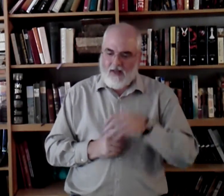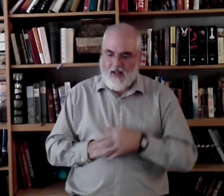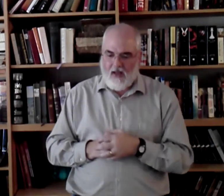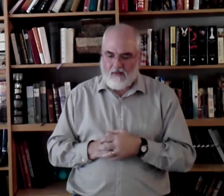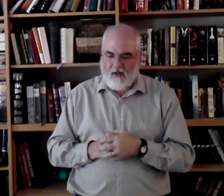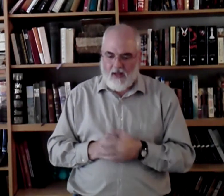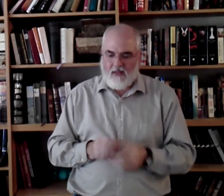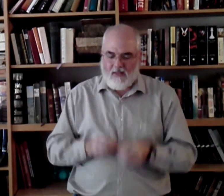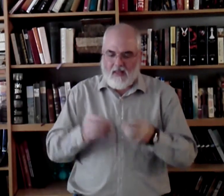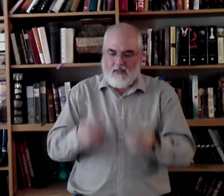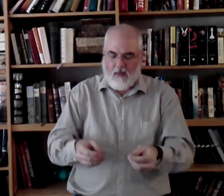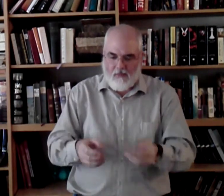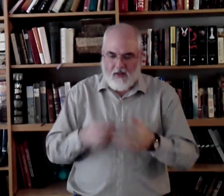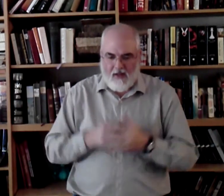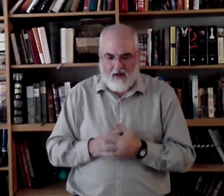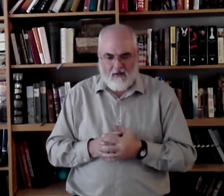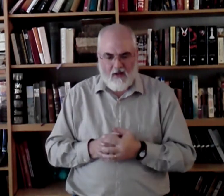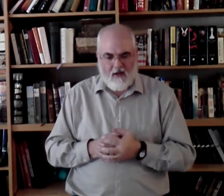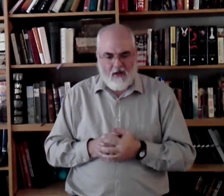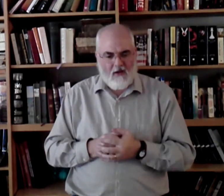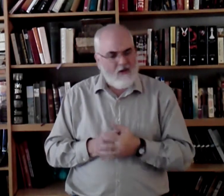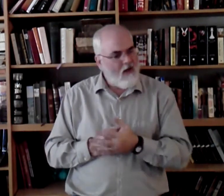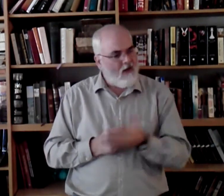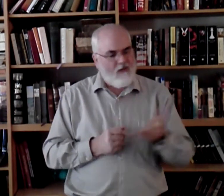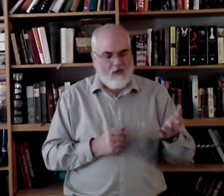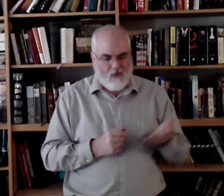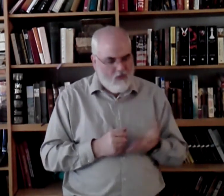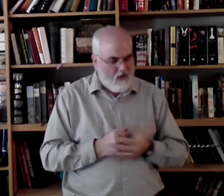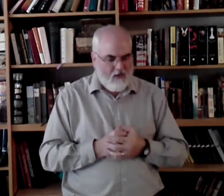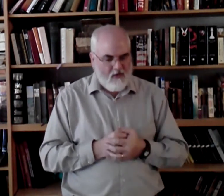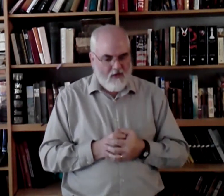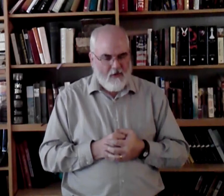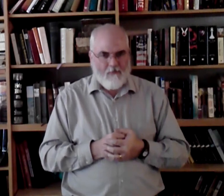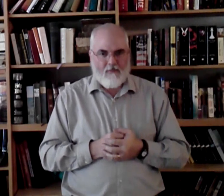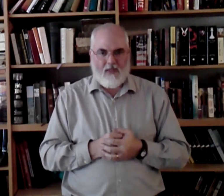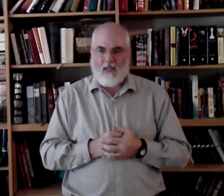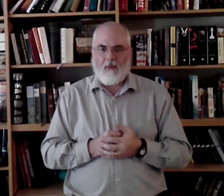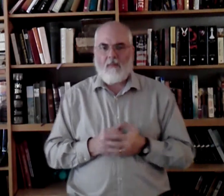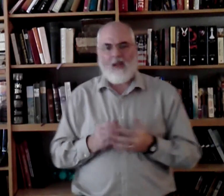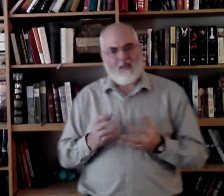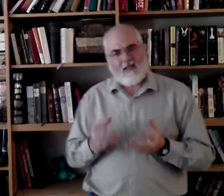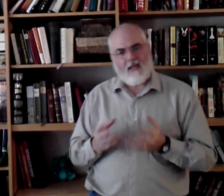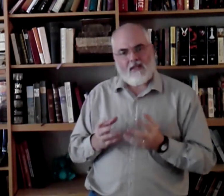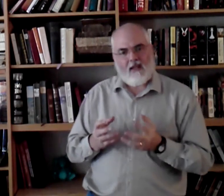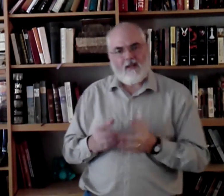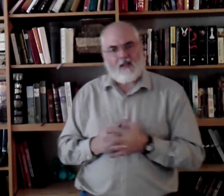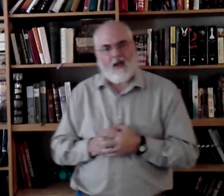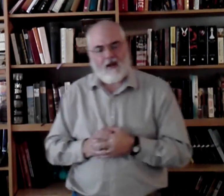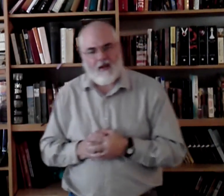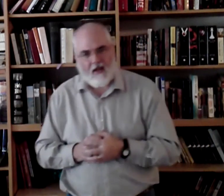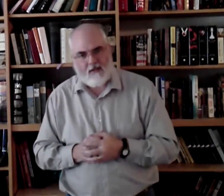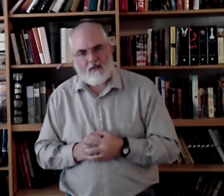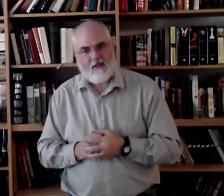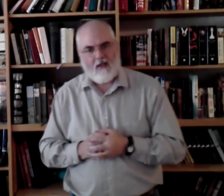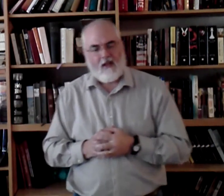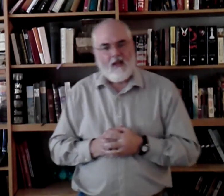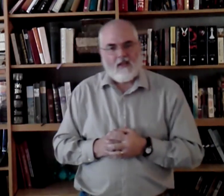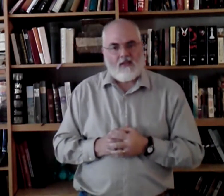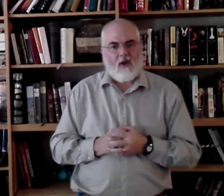down. I can set something down. None of those words seem to make sense in this context. So,